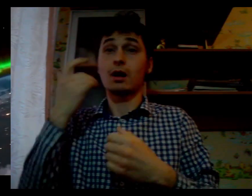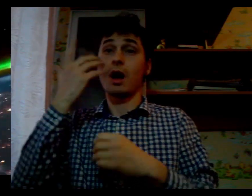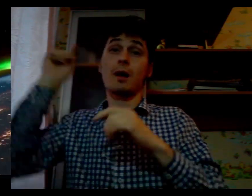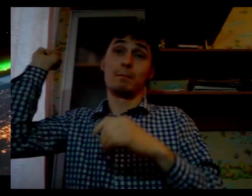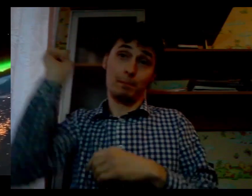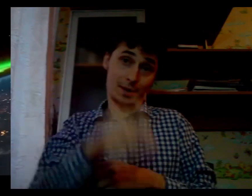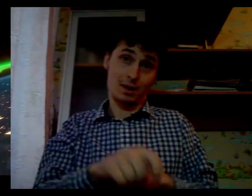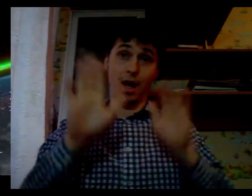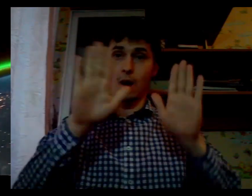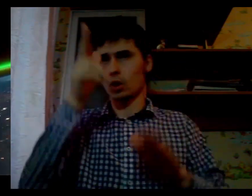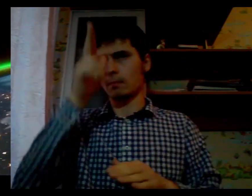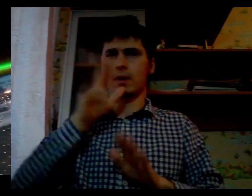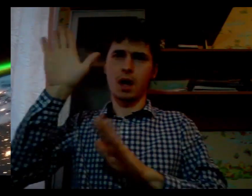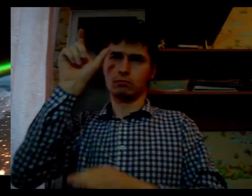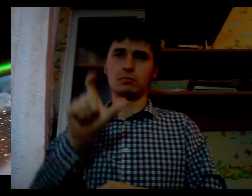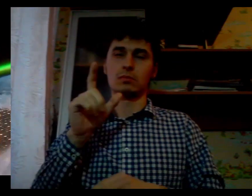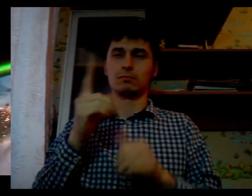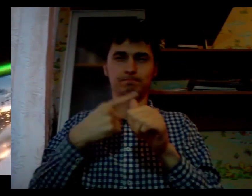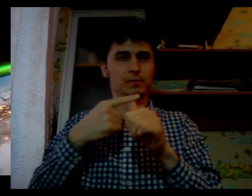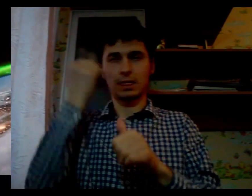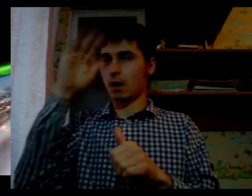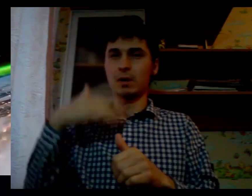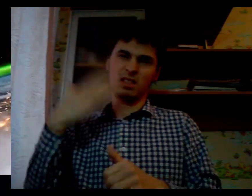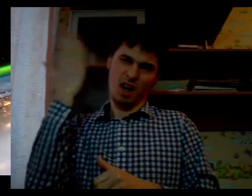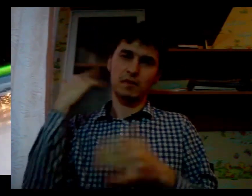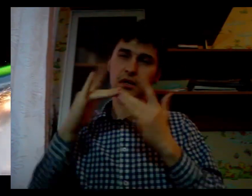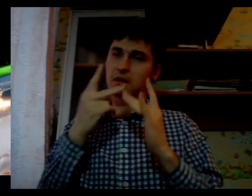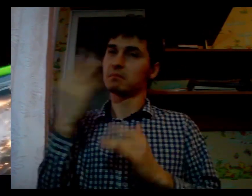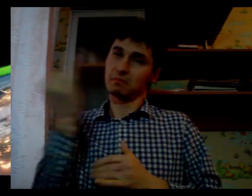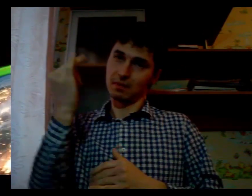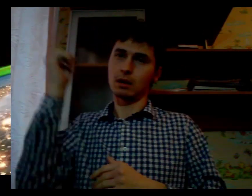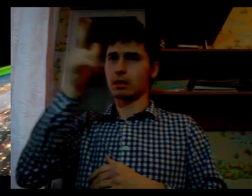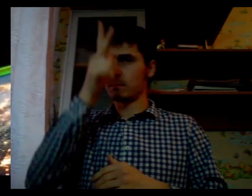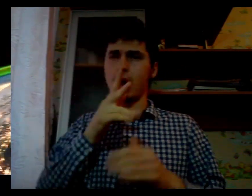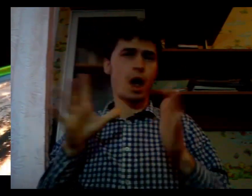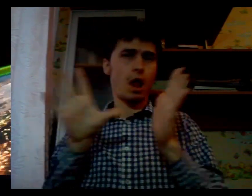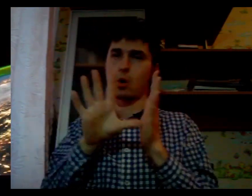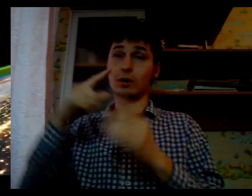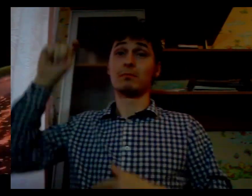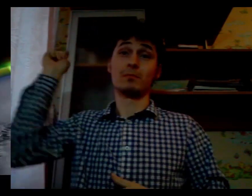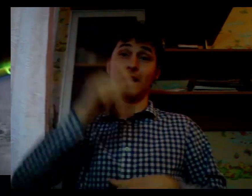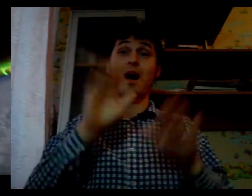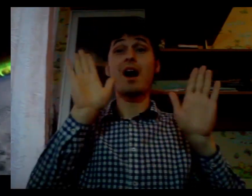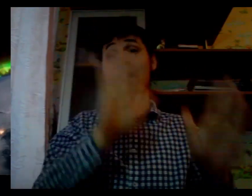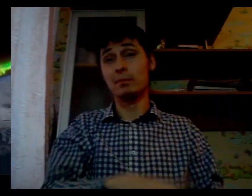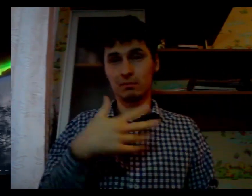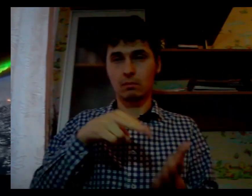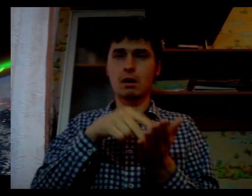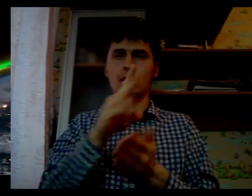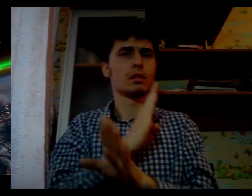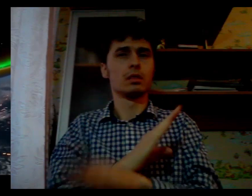Realizing this goal will require an intrapreneurial spirit, an a new generation of scientists and a... Realizing